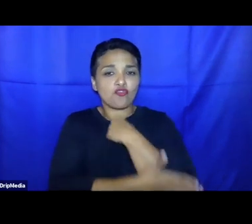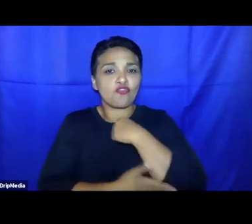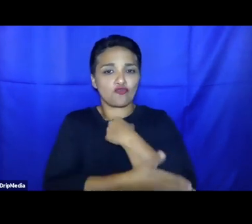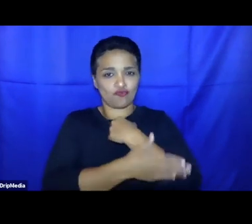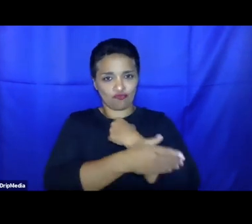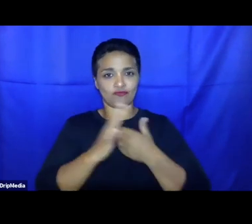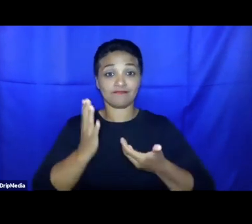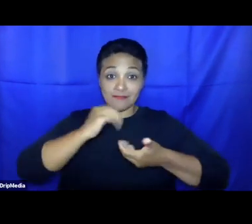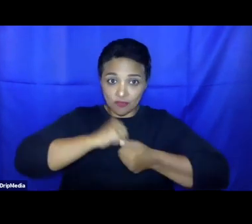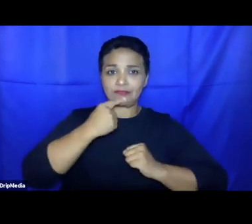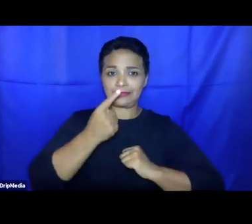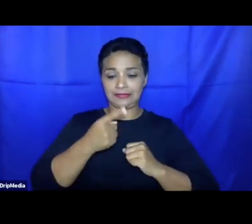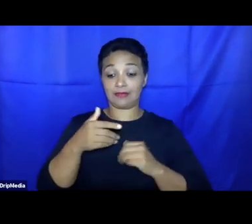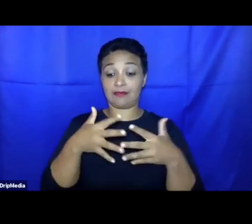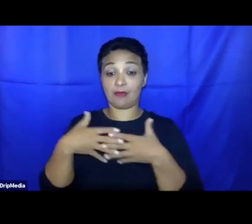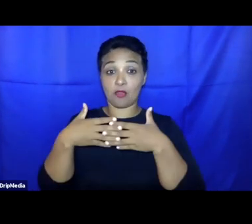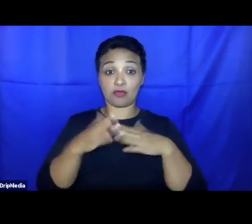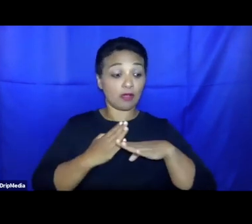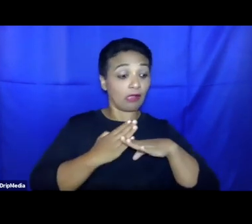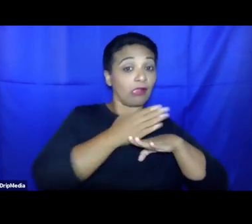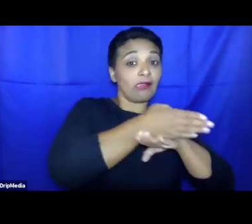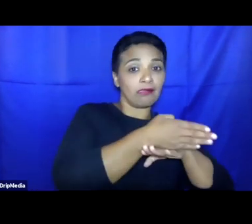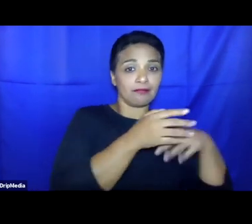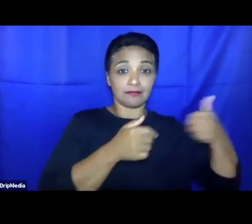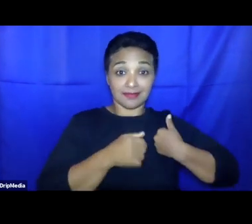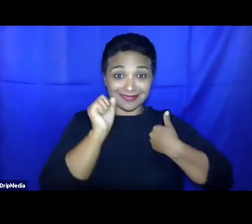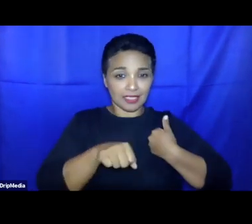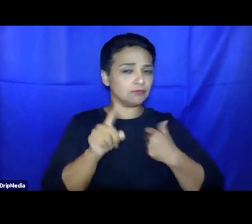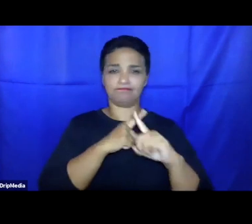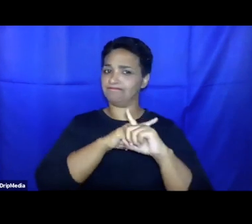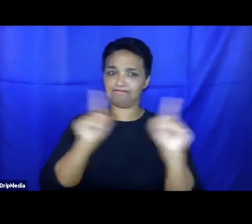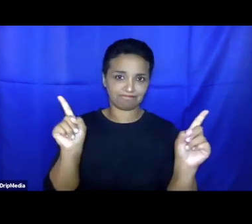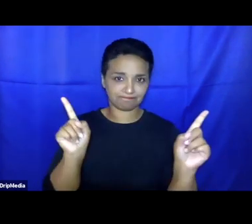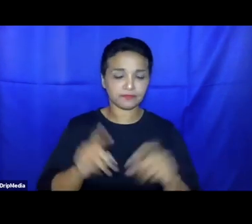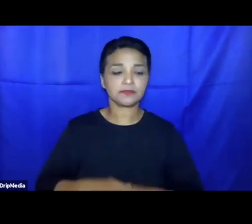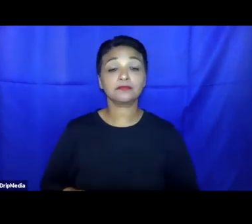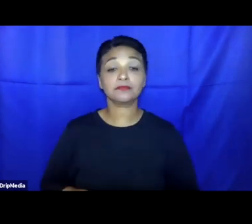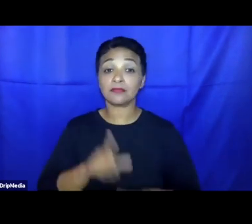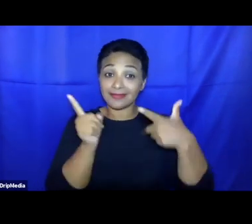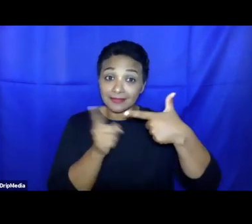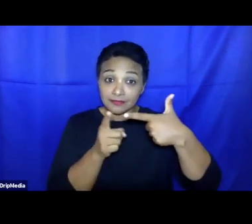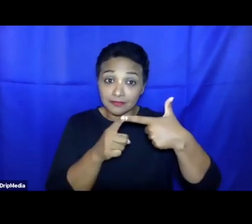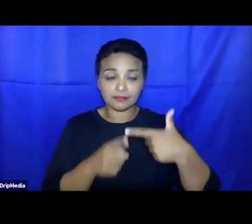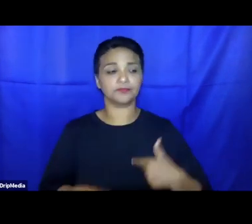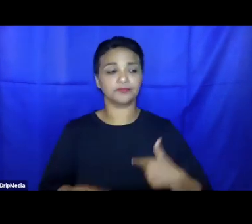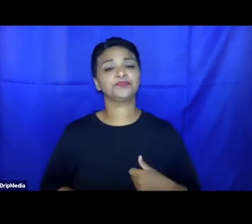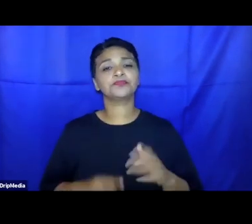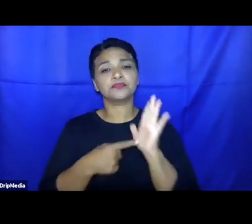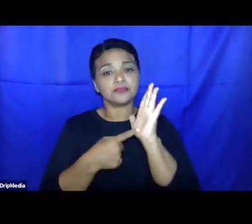States into Canada. Another important distinction is that Canada does not have, or share with other